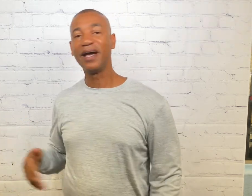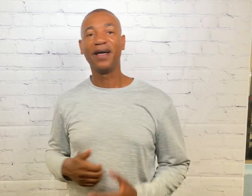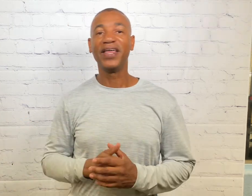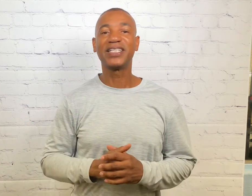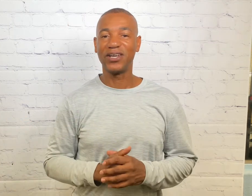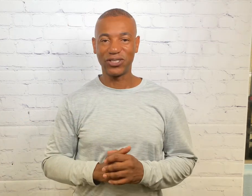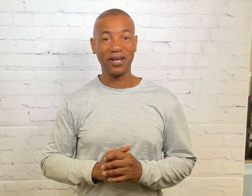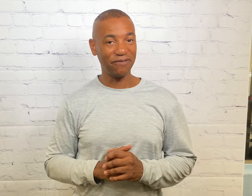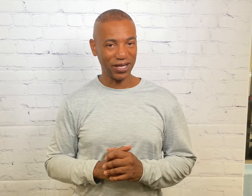That's how you sign fish.